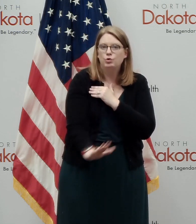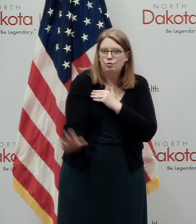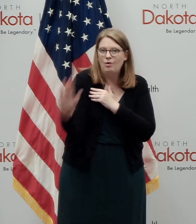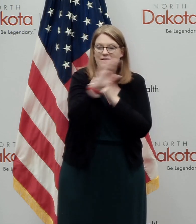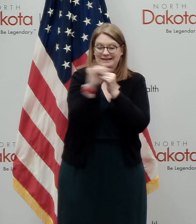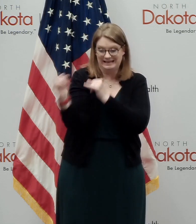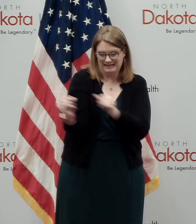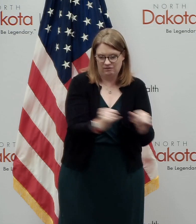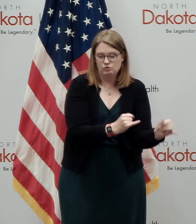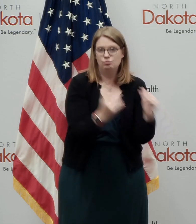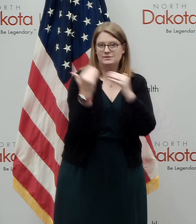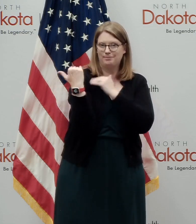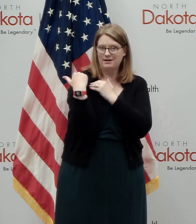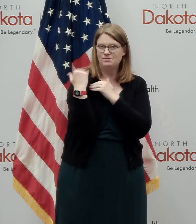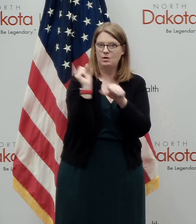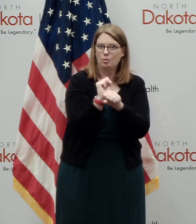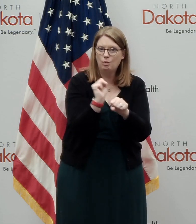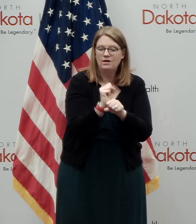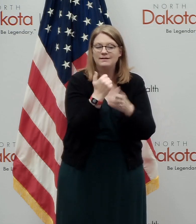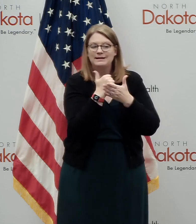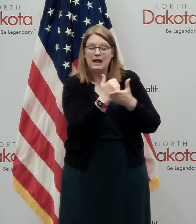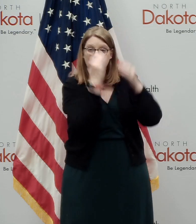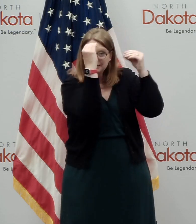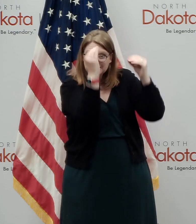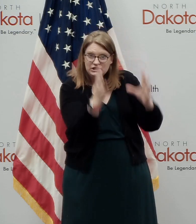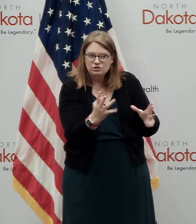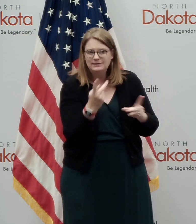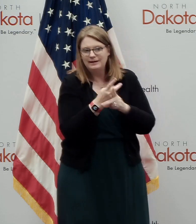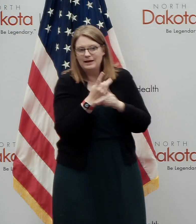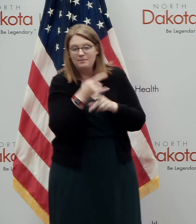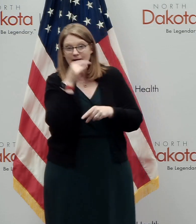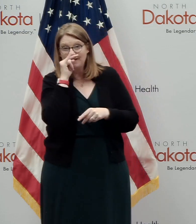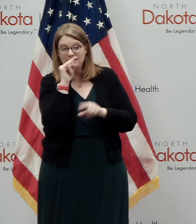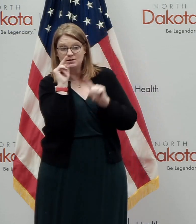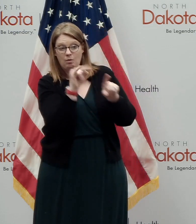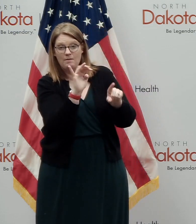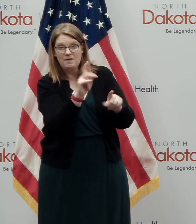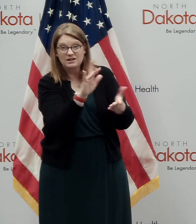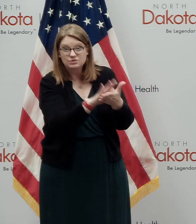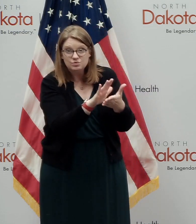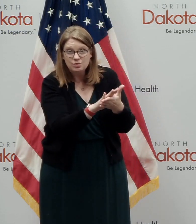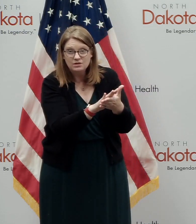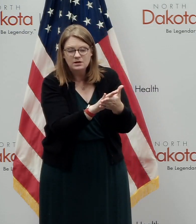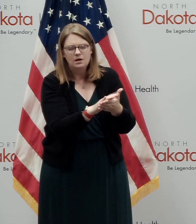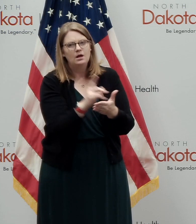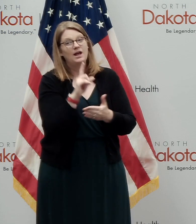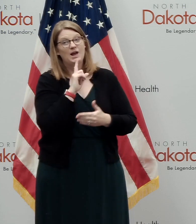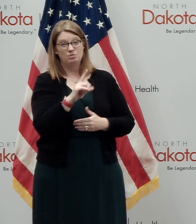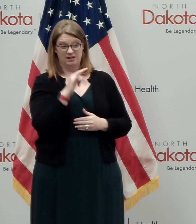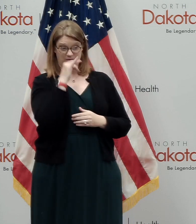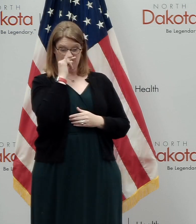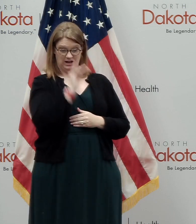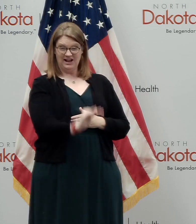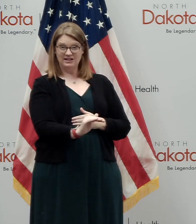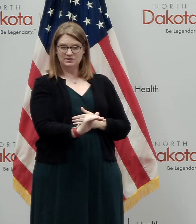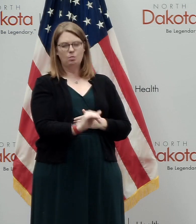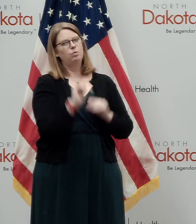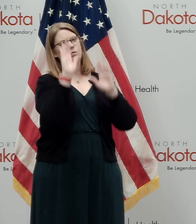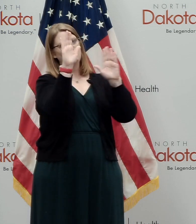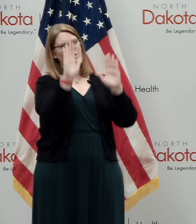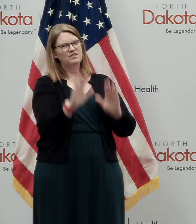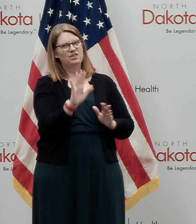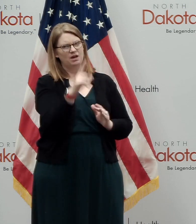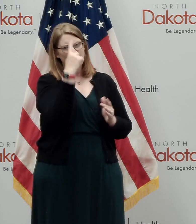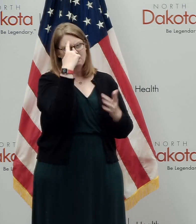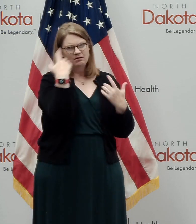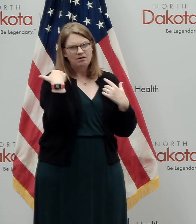do, can help us protect teachers and keep our kids in school, which is great for the kids and their mental well-being, as well as their education.